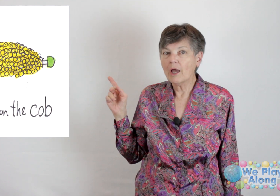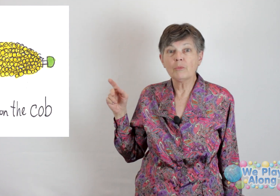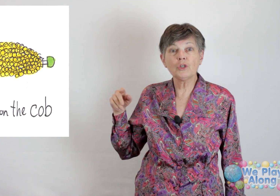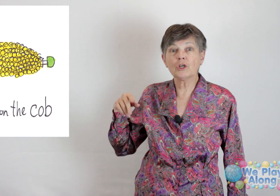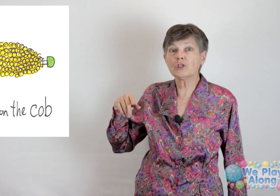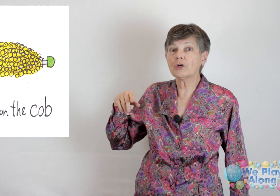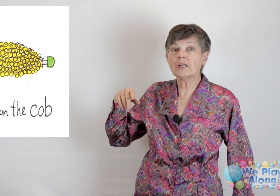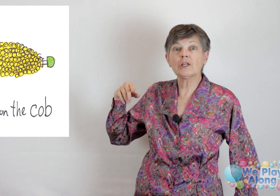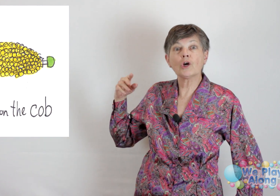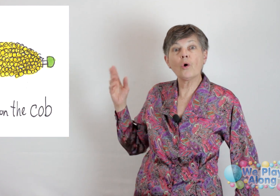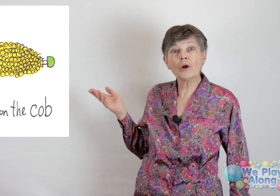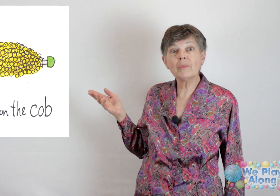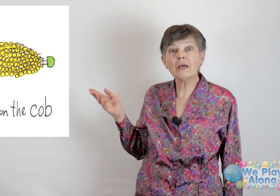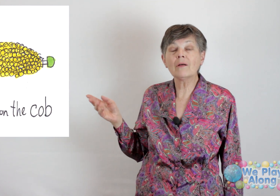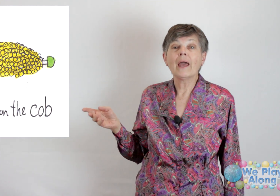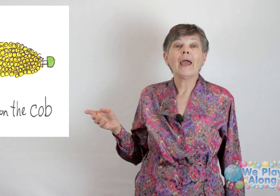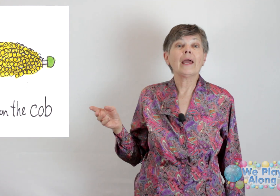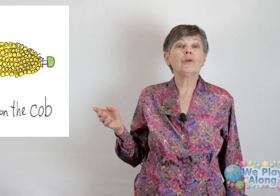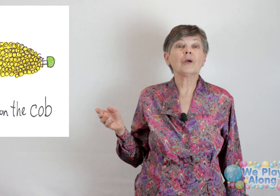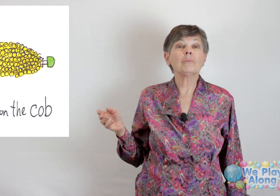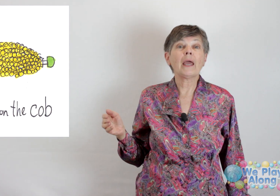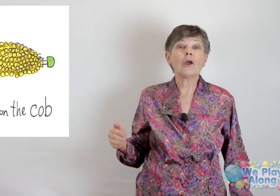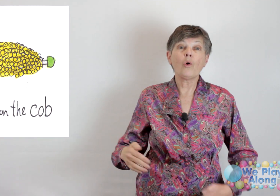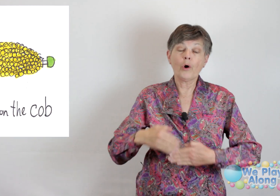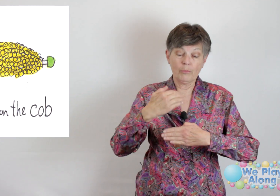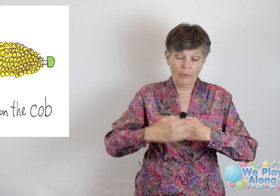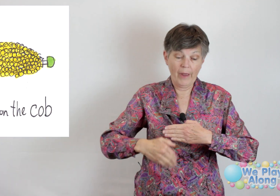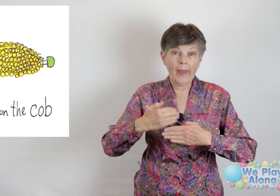But you can turn it into cornmeal and you can make cornbread.